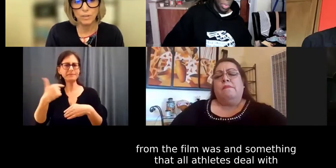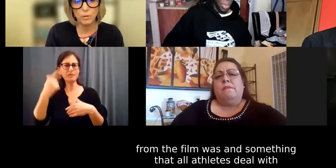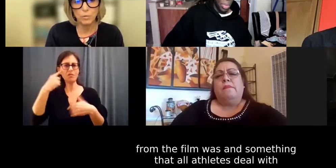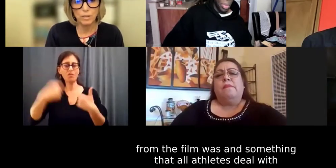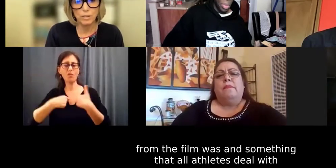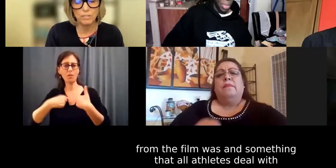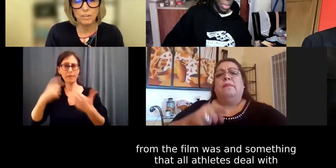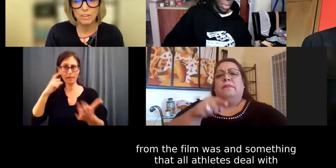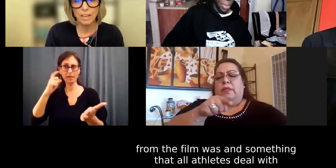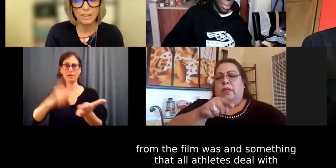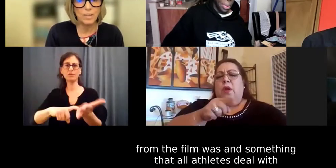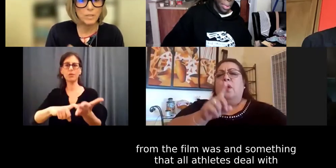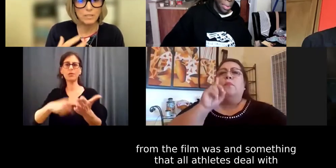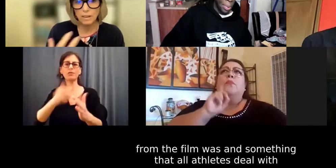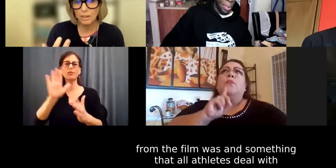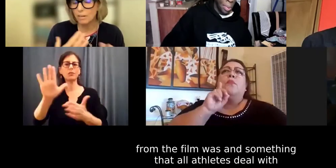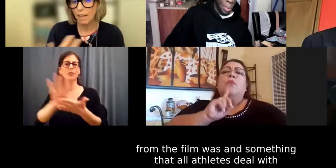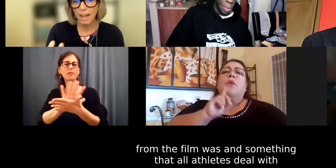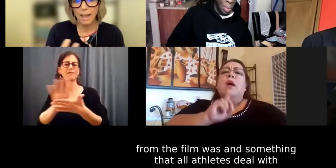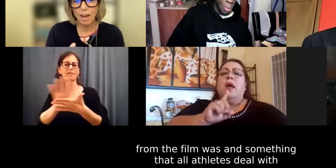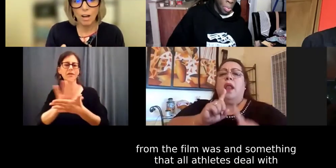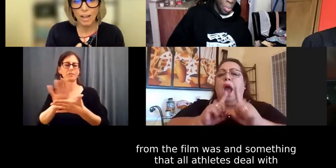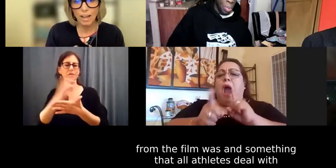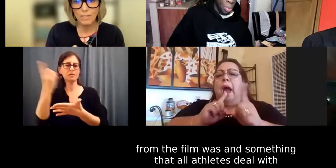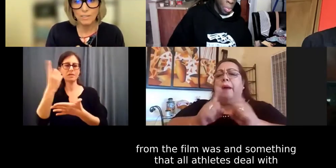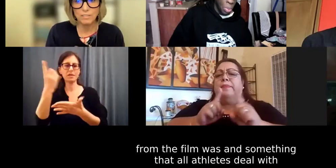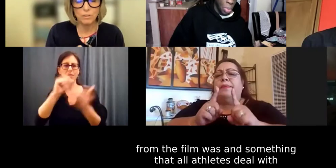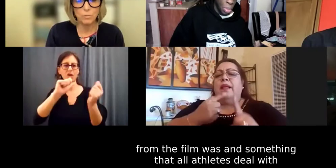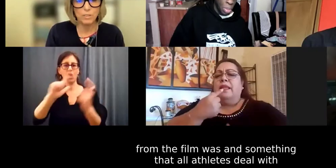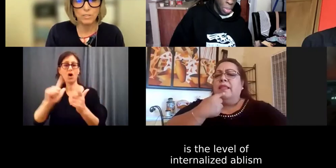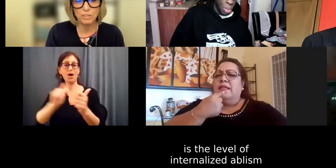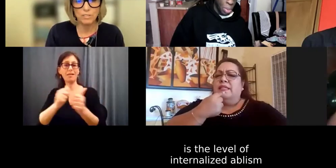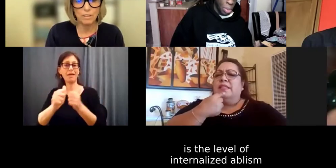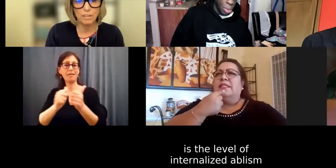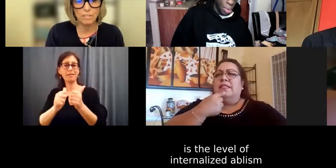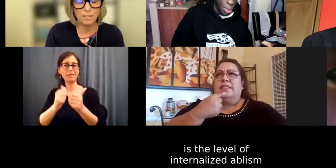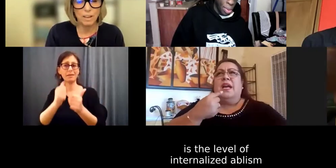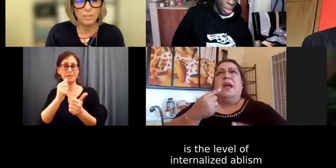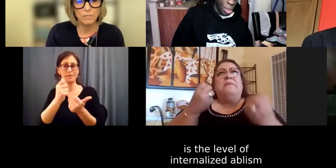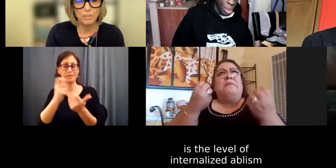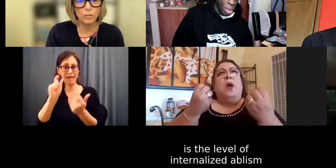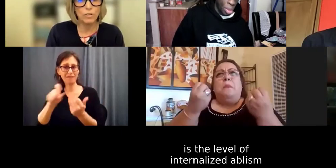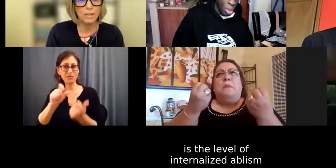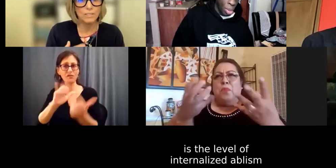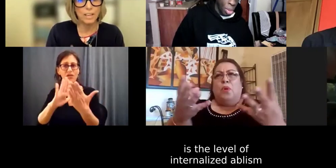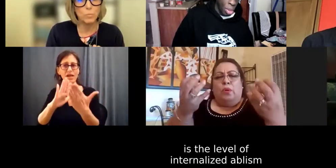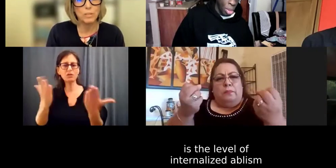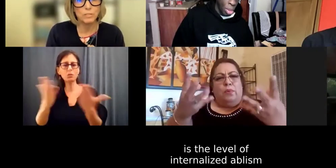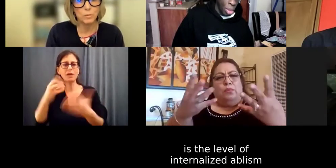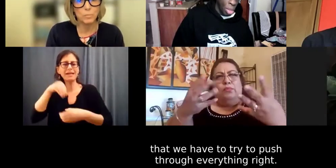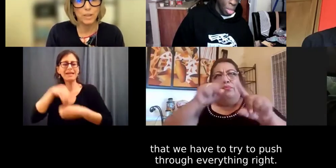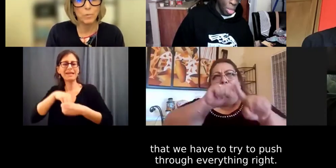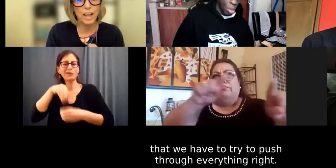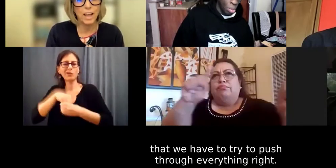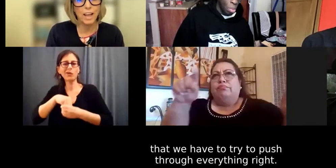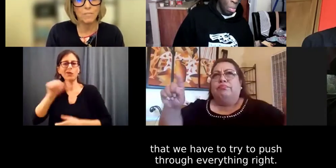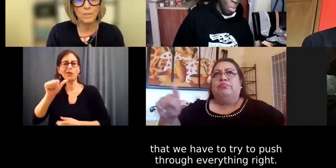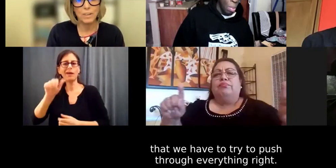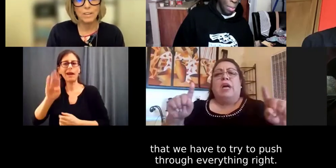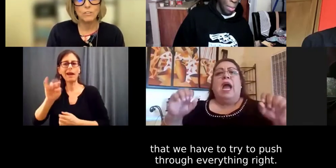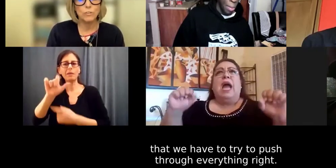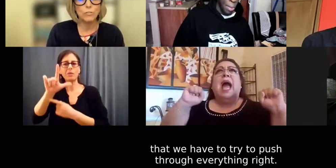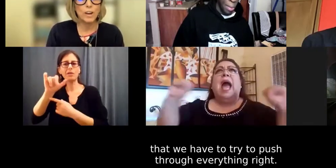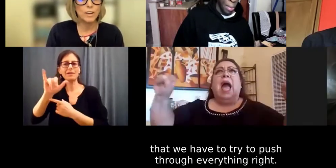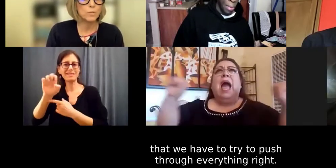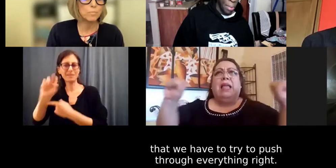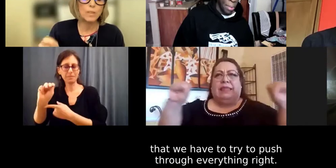from the film was and something that all athletes deal with is the level of internalized ableism that we have